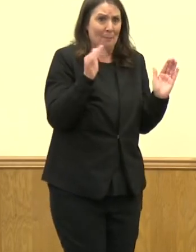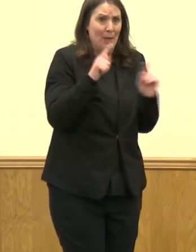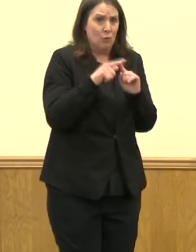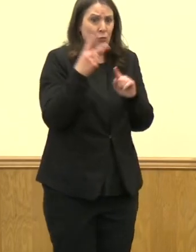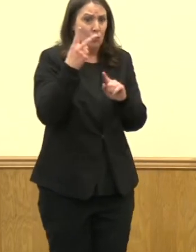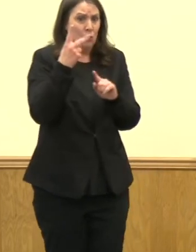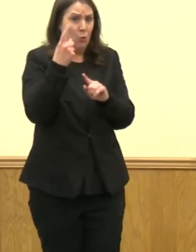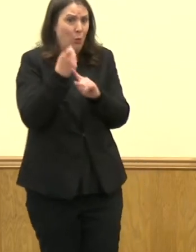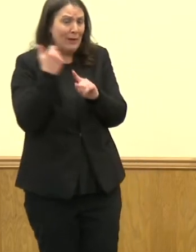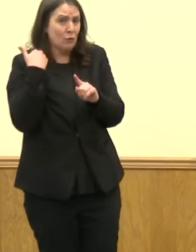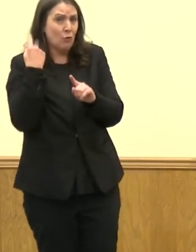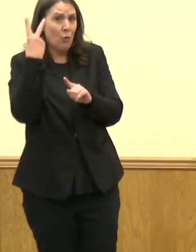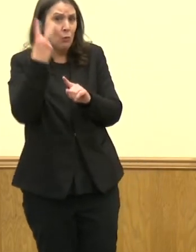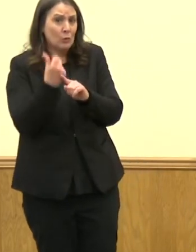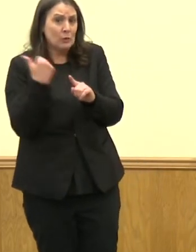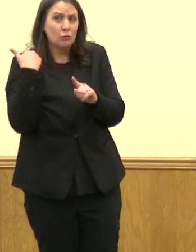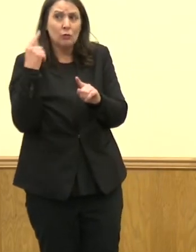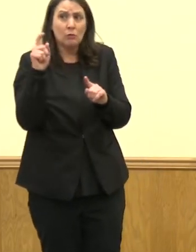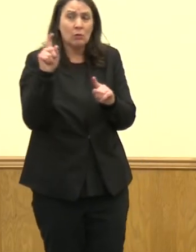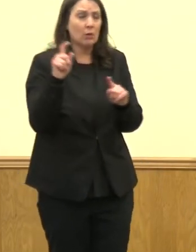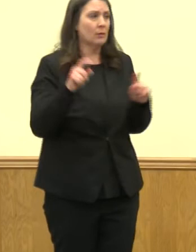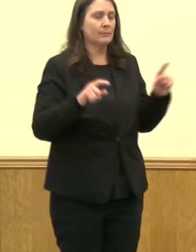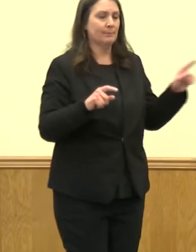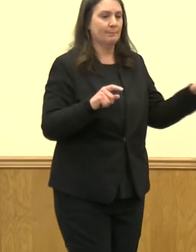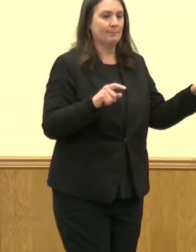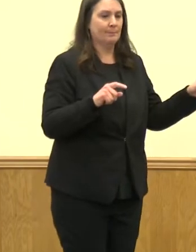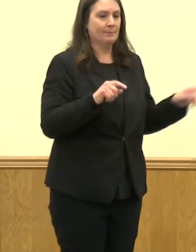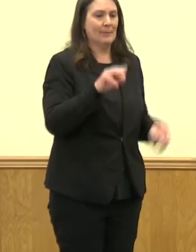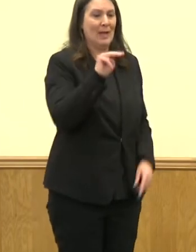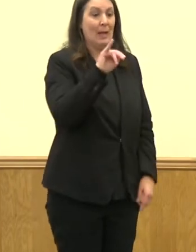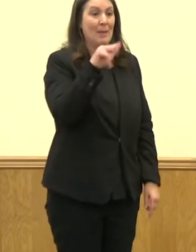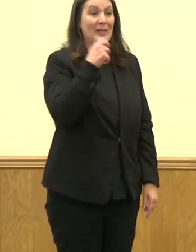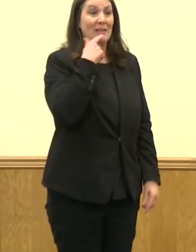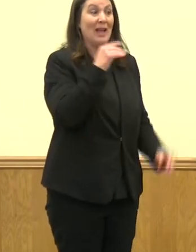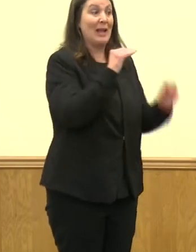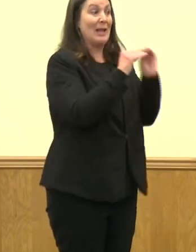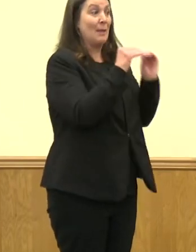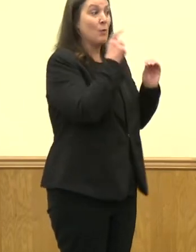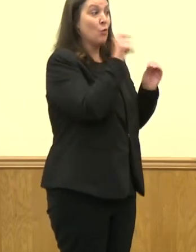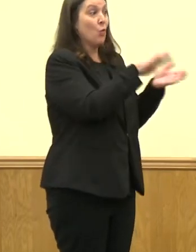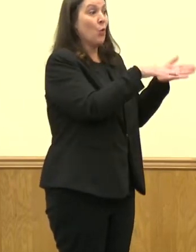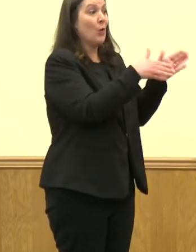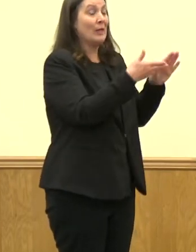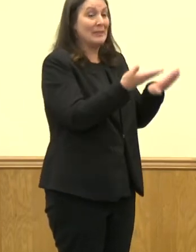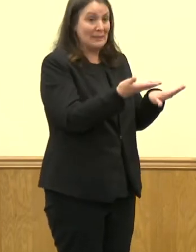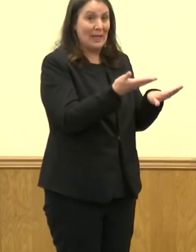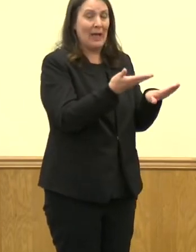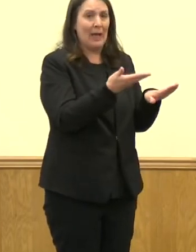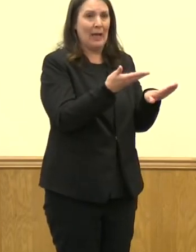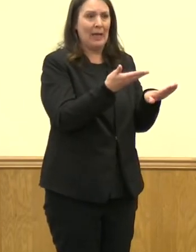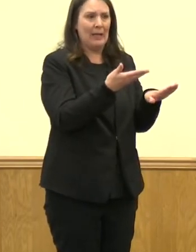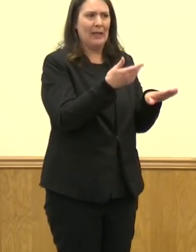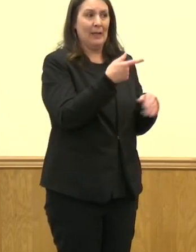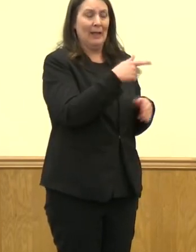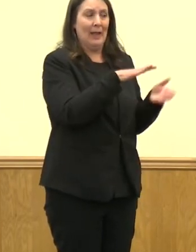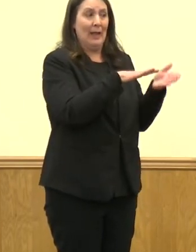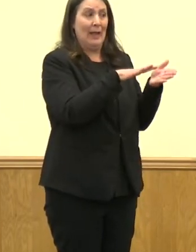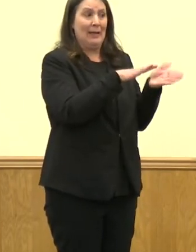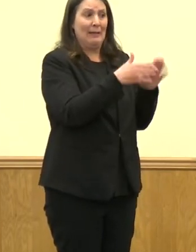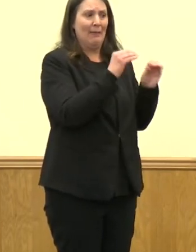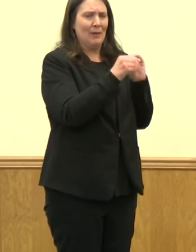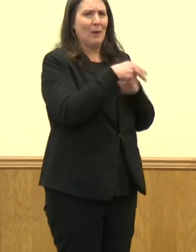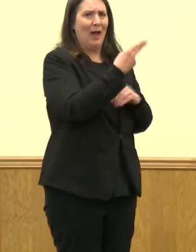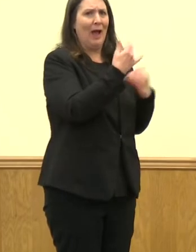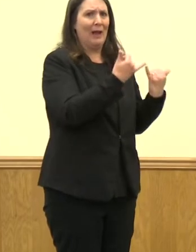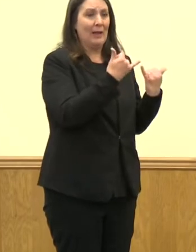compare? I would say it's on one of our higher ends. Now, we've had ebbs and flows in some of our deaths related to, especially